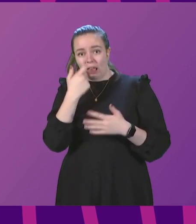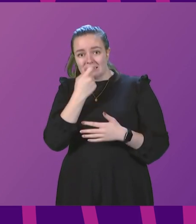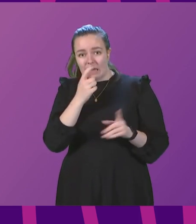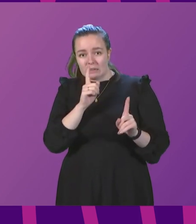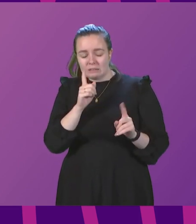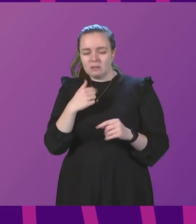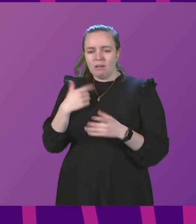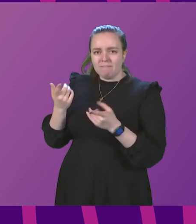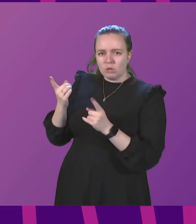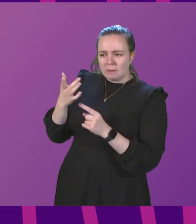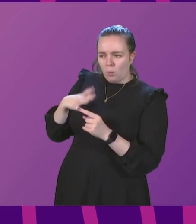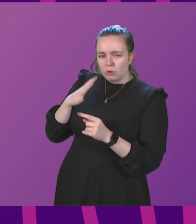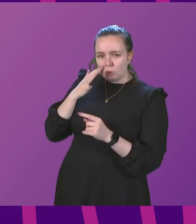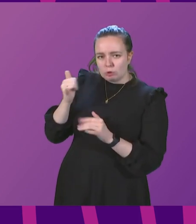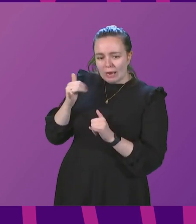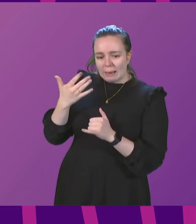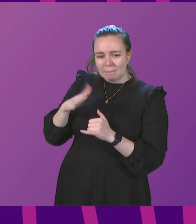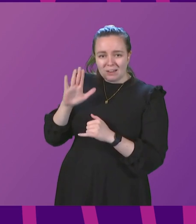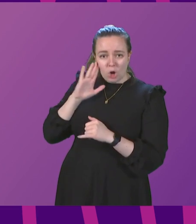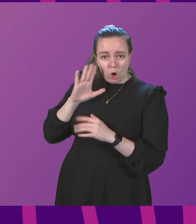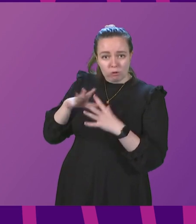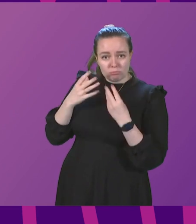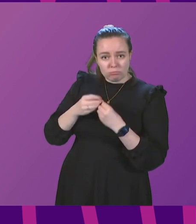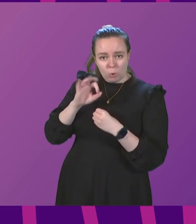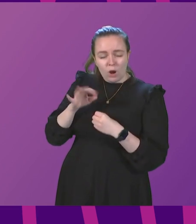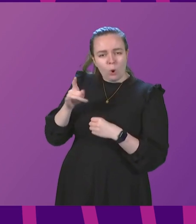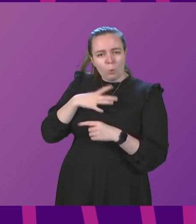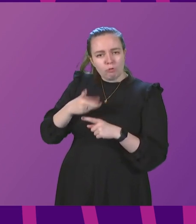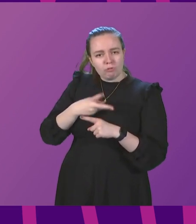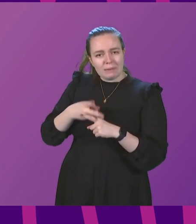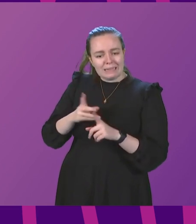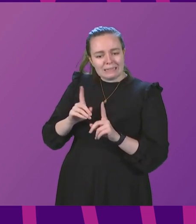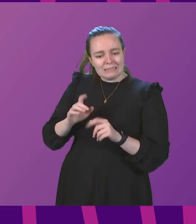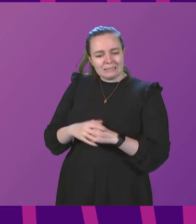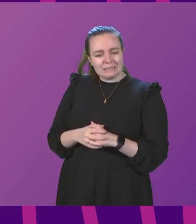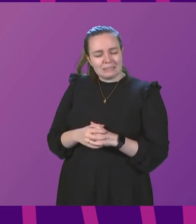I check that you have heard enough of the question or would you find it helpful if Ms McNeill repeated the question?